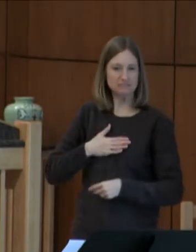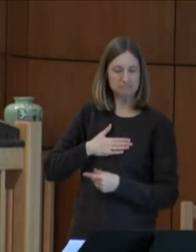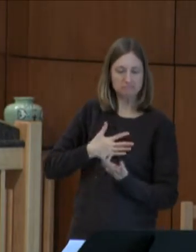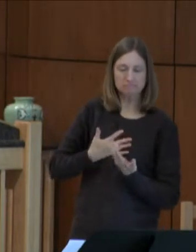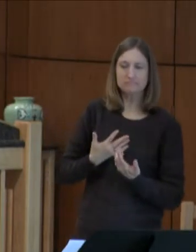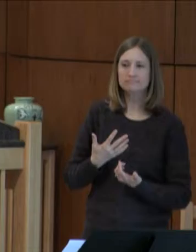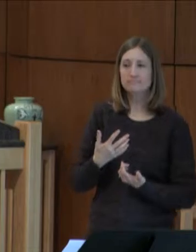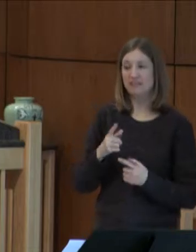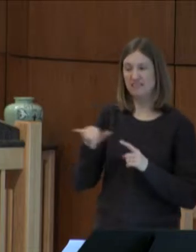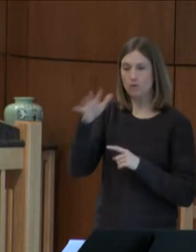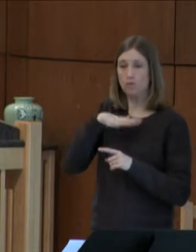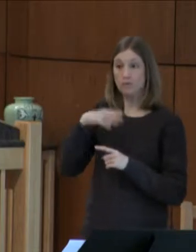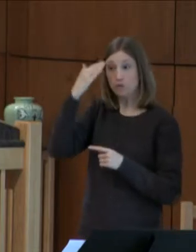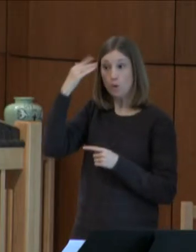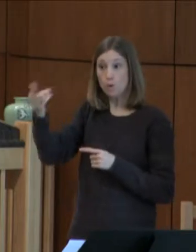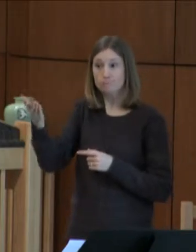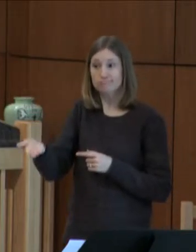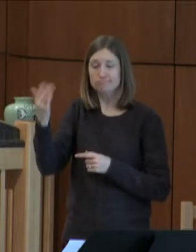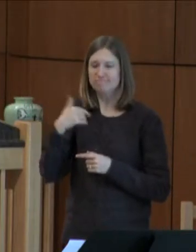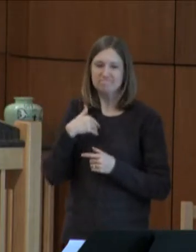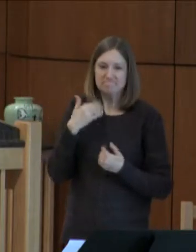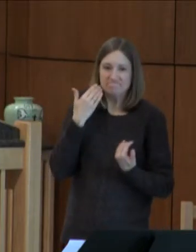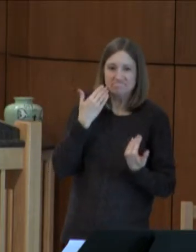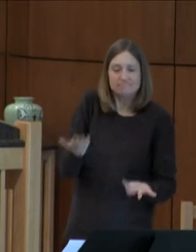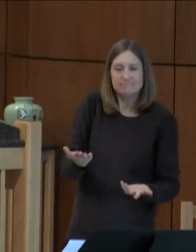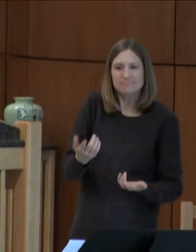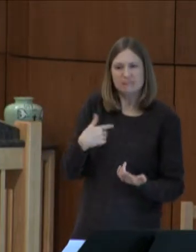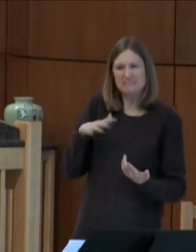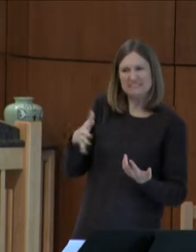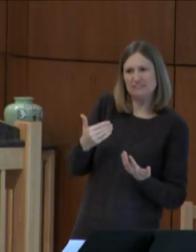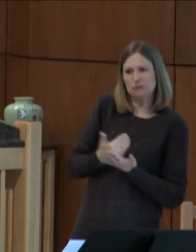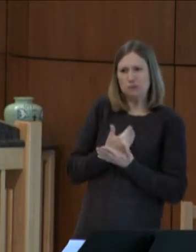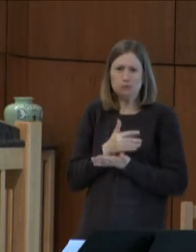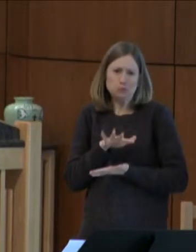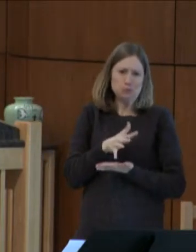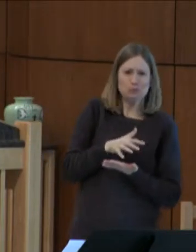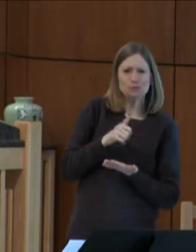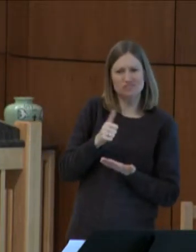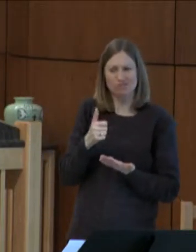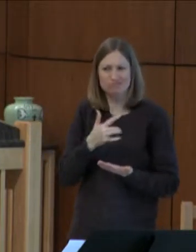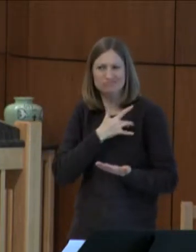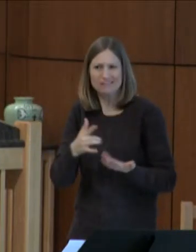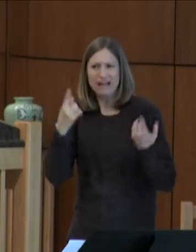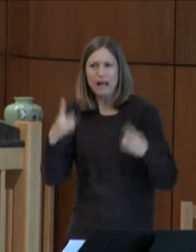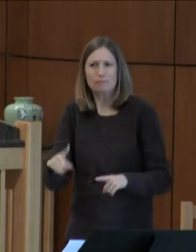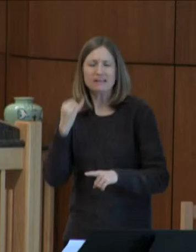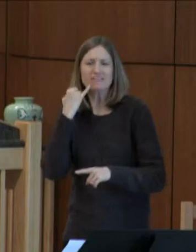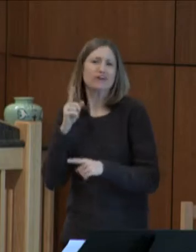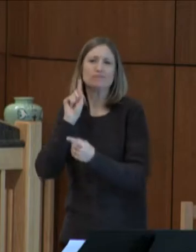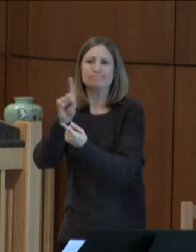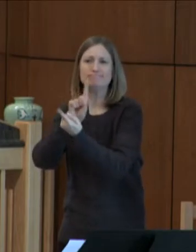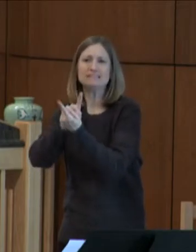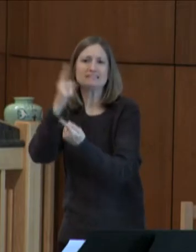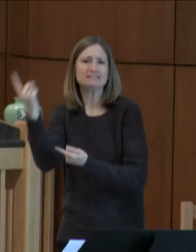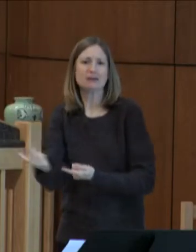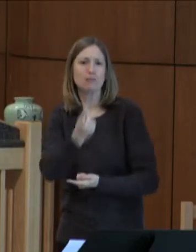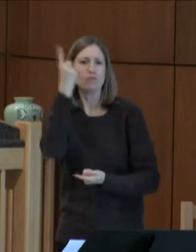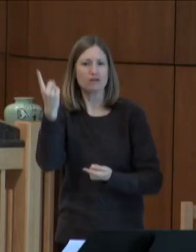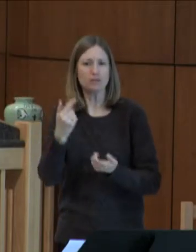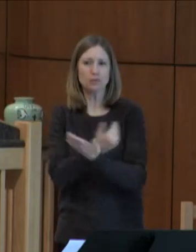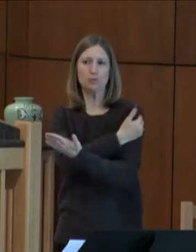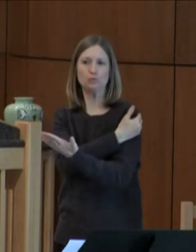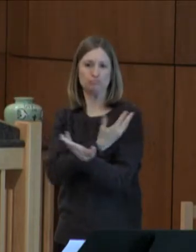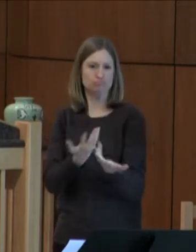not know her. I'm still relatively new and so it's not uncommon that I meet someone for the first time